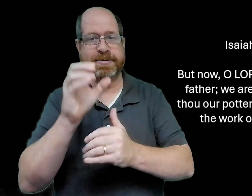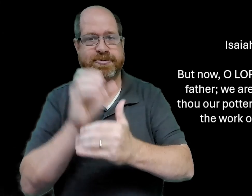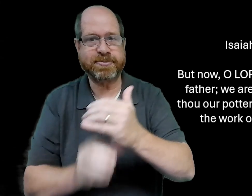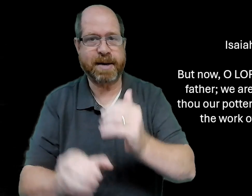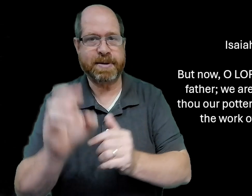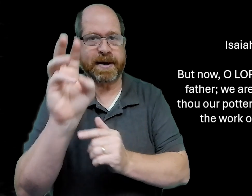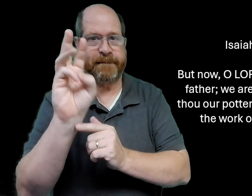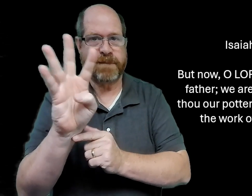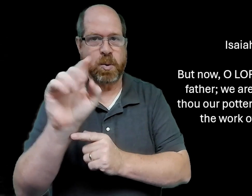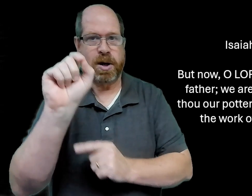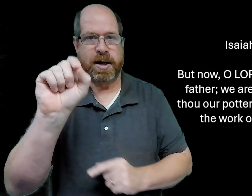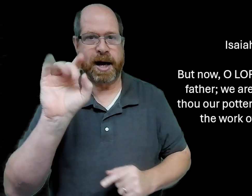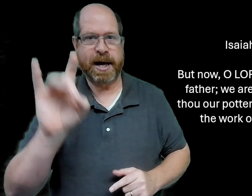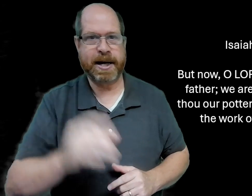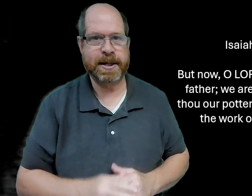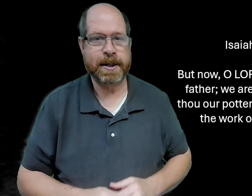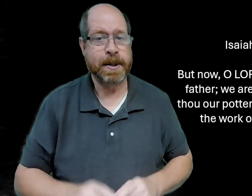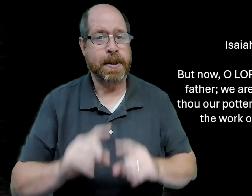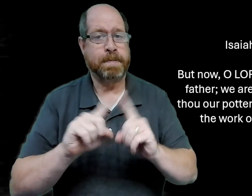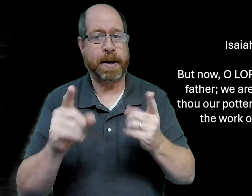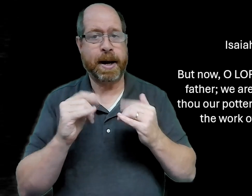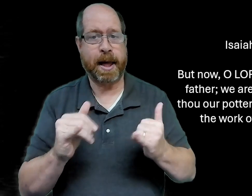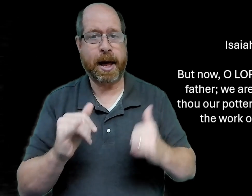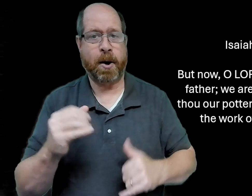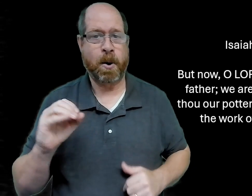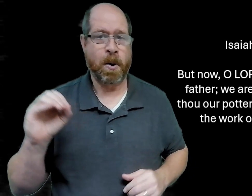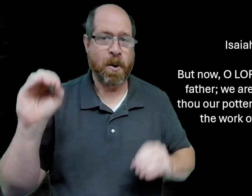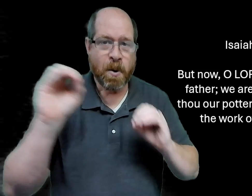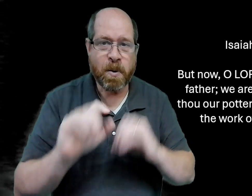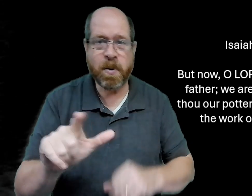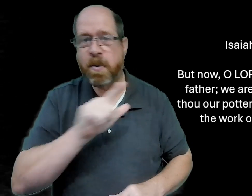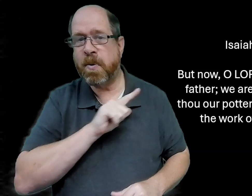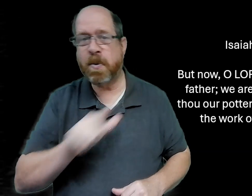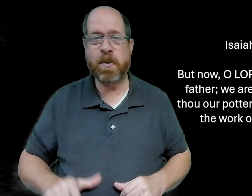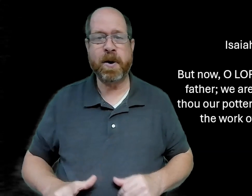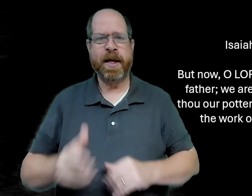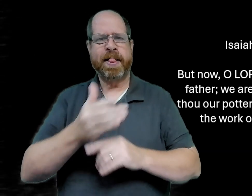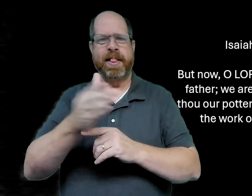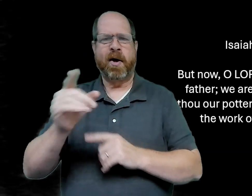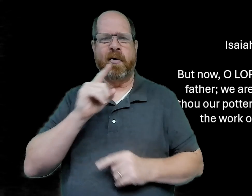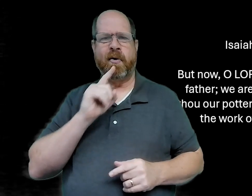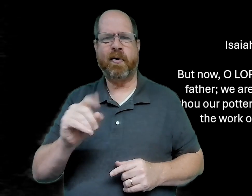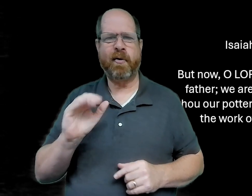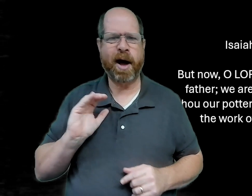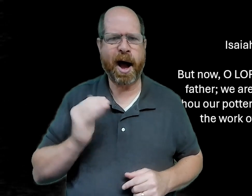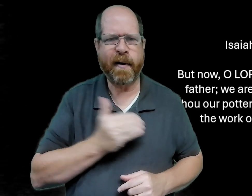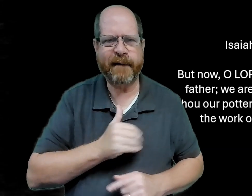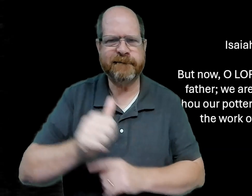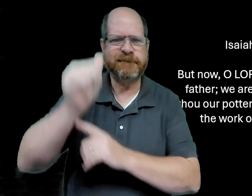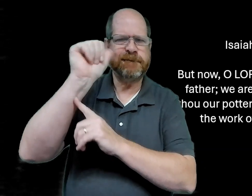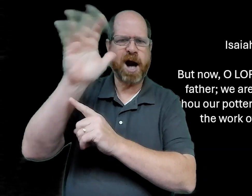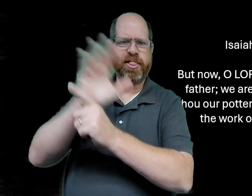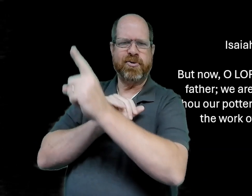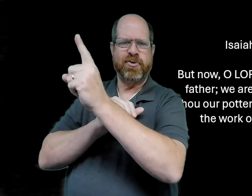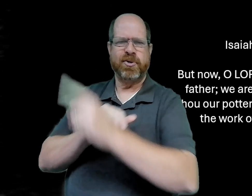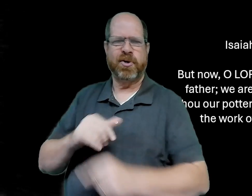isaiah chapter 64 verse 8 but now o lord thou art our father